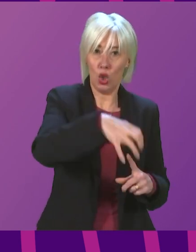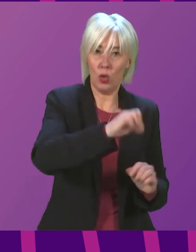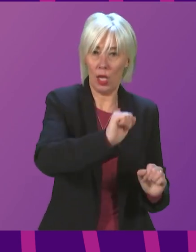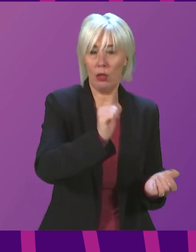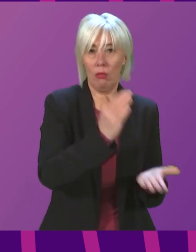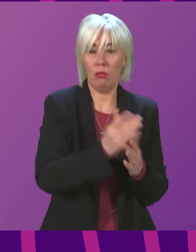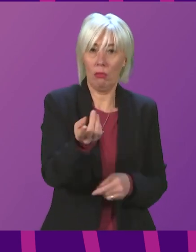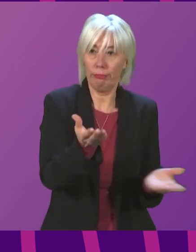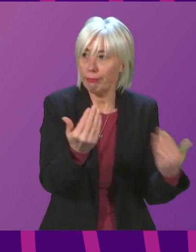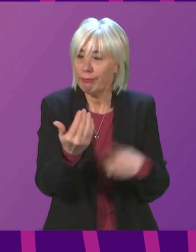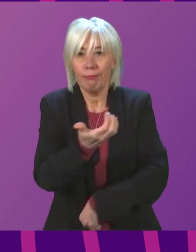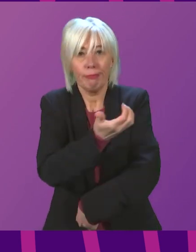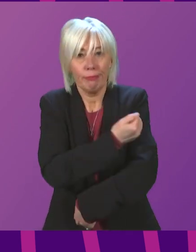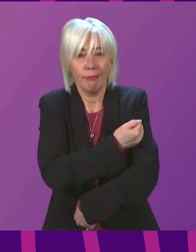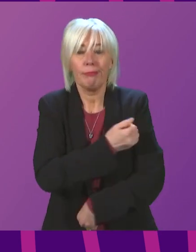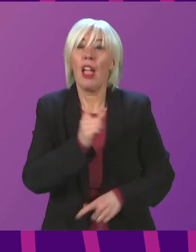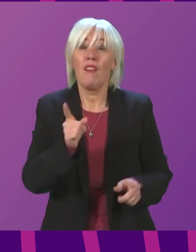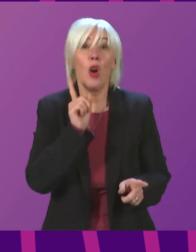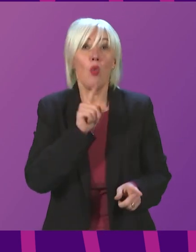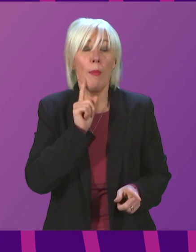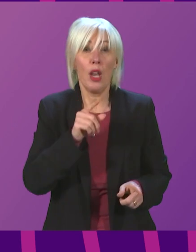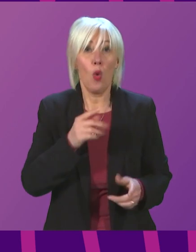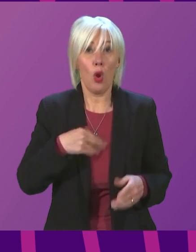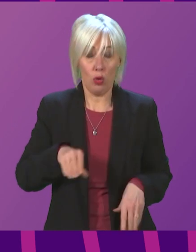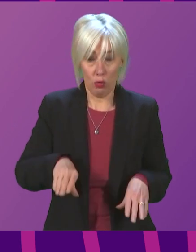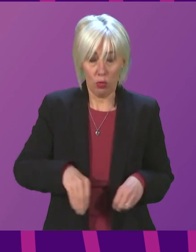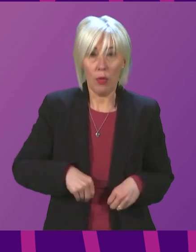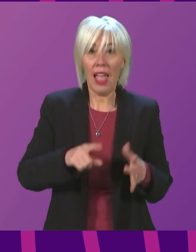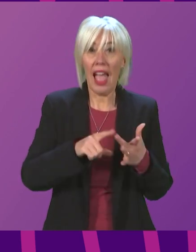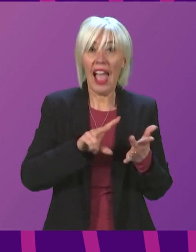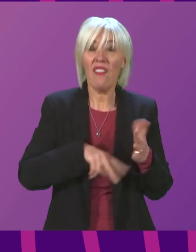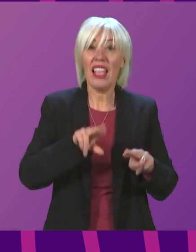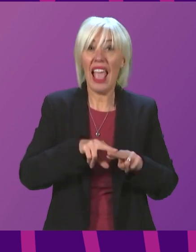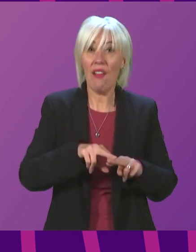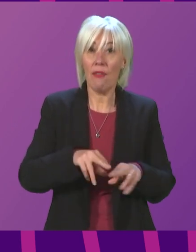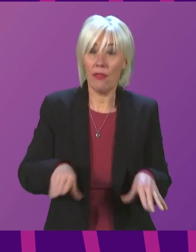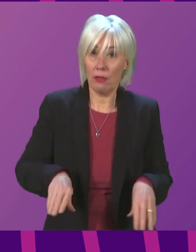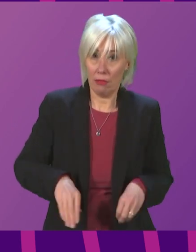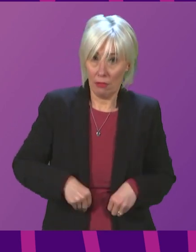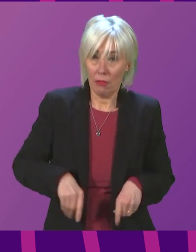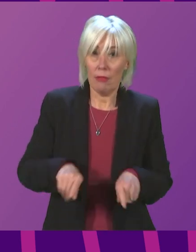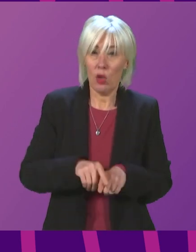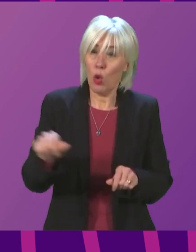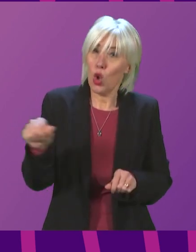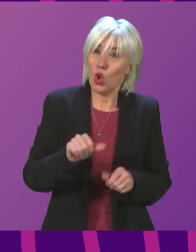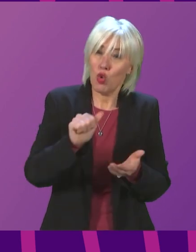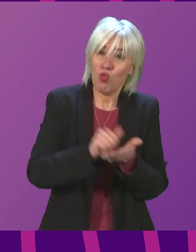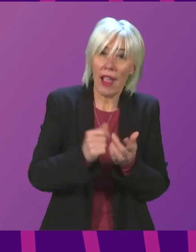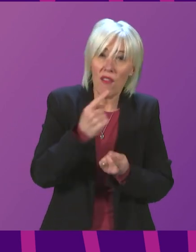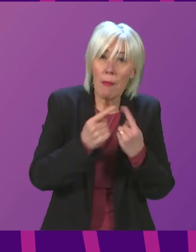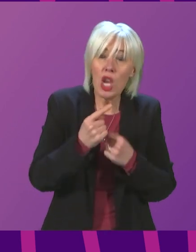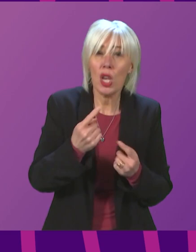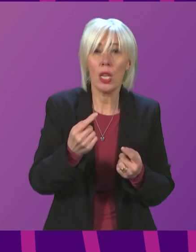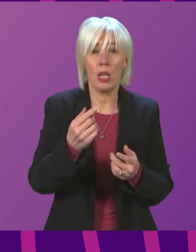that women looking to conceive, including those accessing specialist IVF treatment, are also provided with timely information and advice on